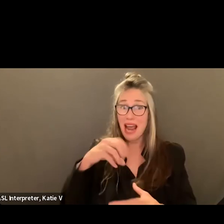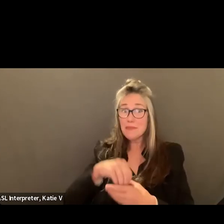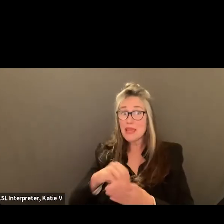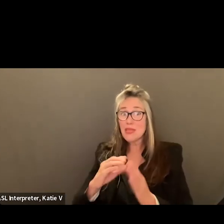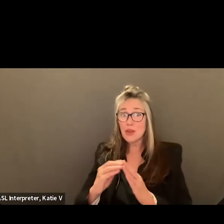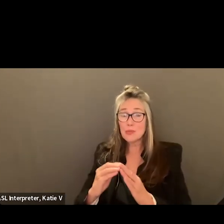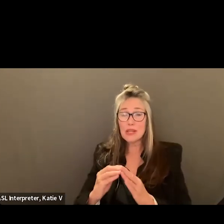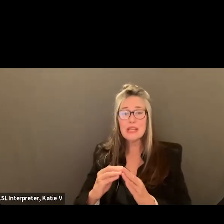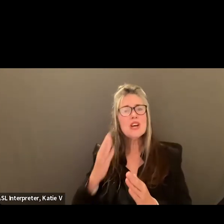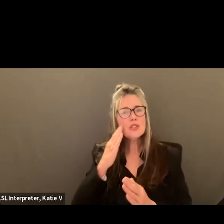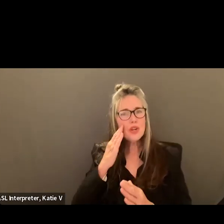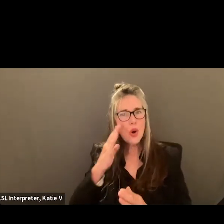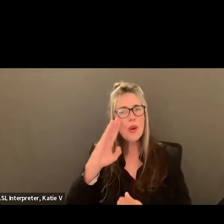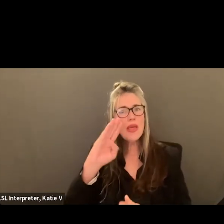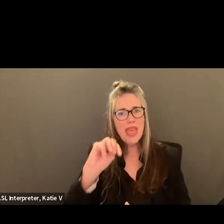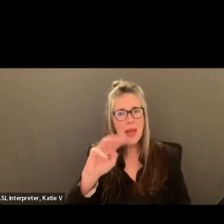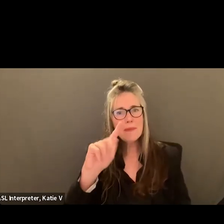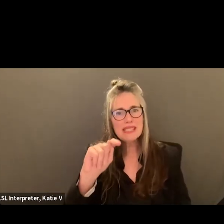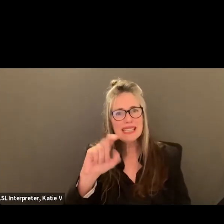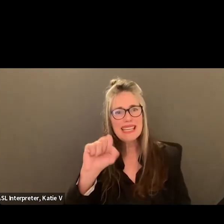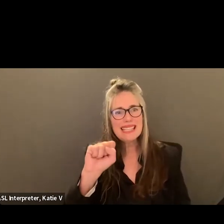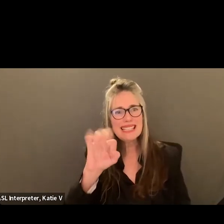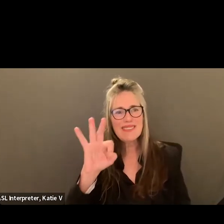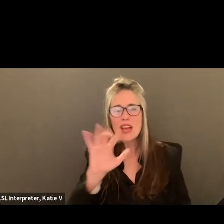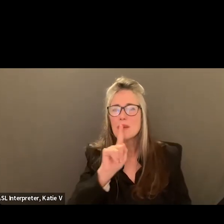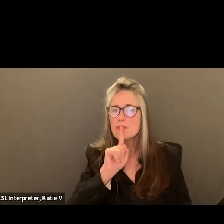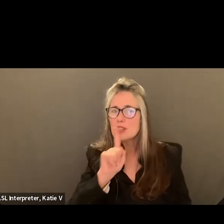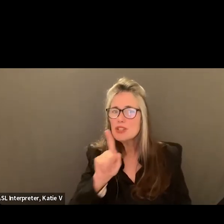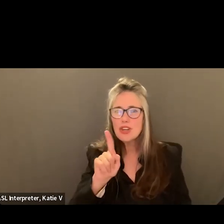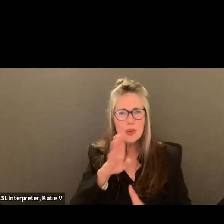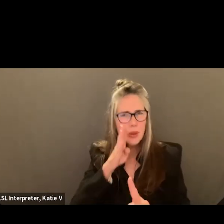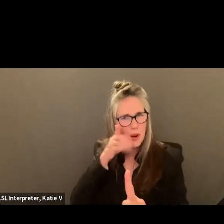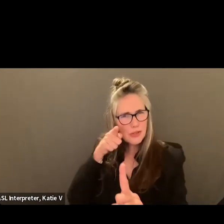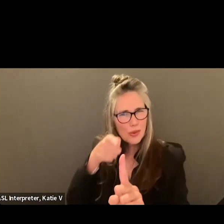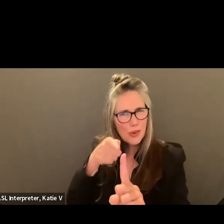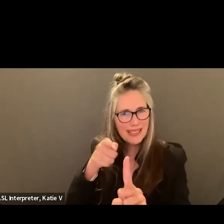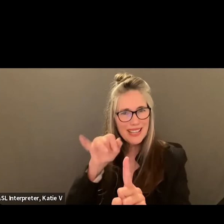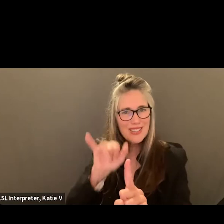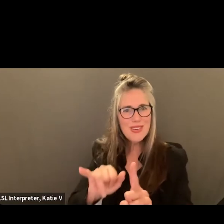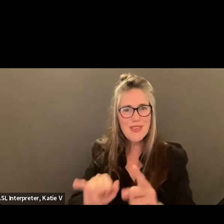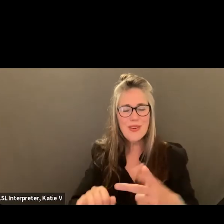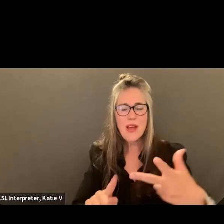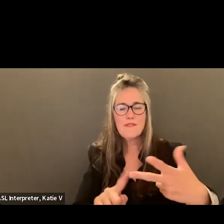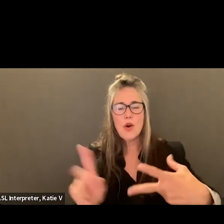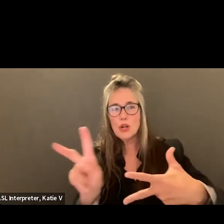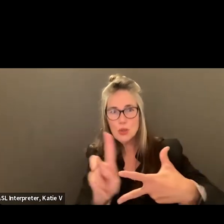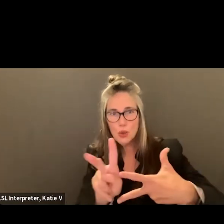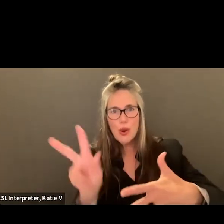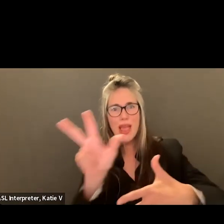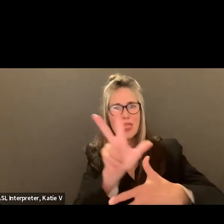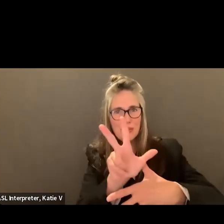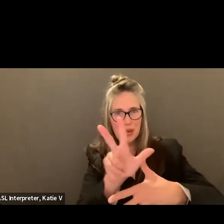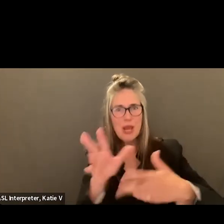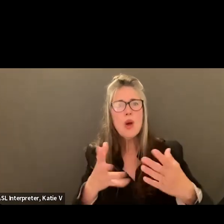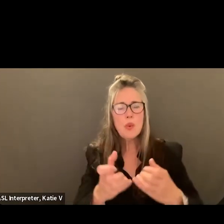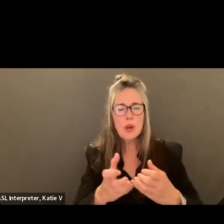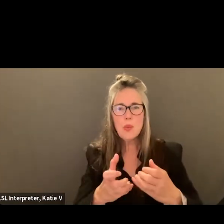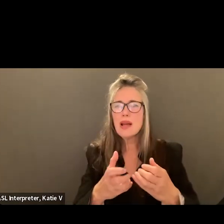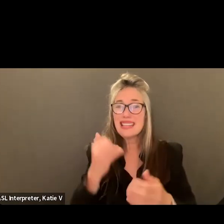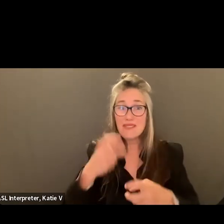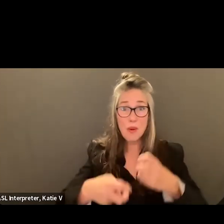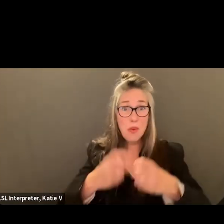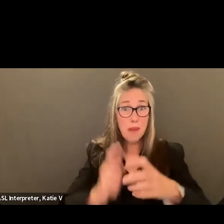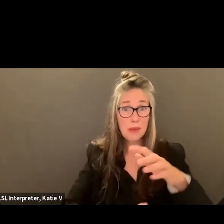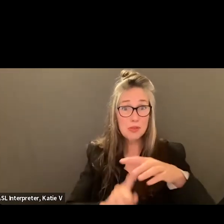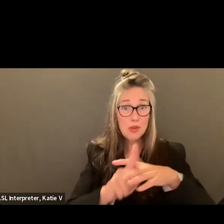address these issues. We're hoping that the road is, it might be short and narrow anyway to that two and three. We really want to be able to catch early in that sense. So